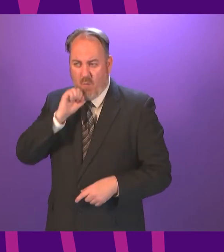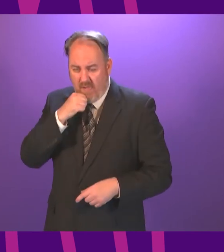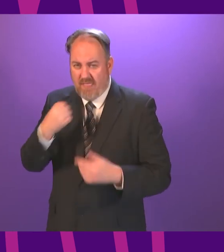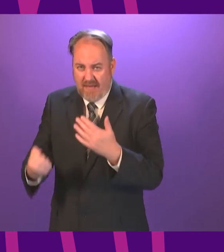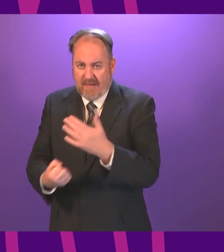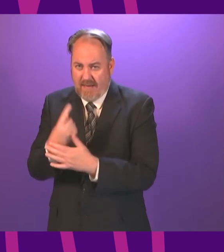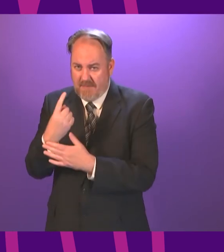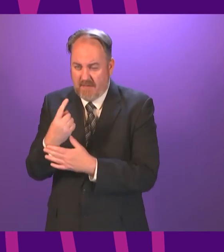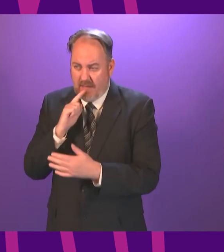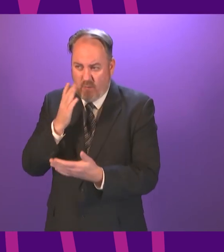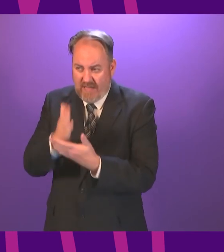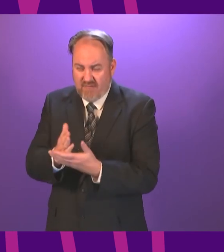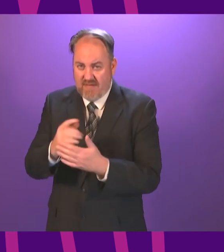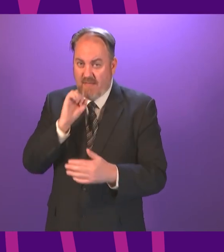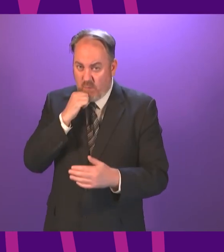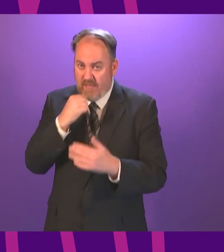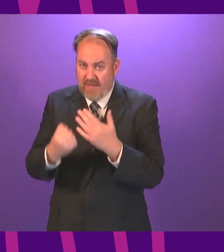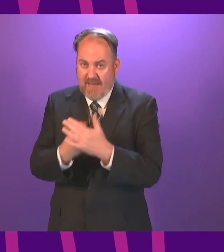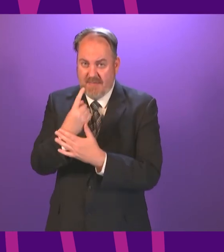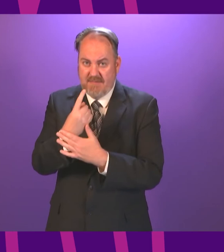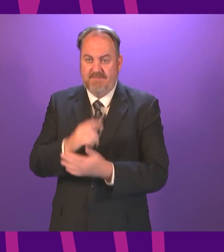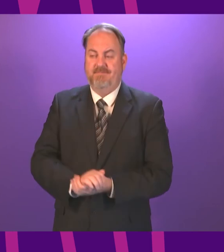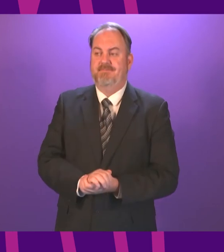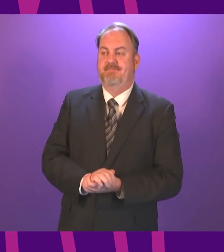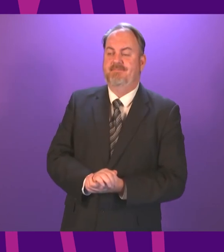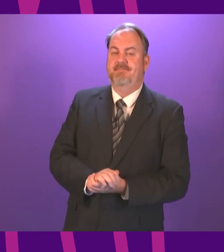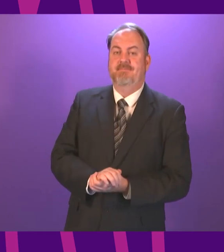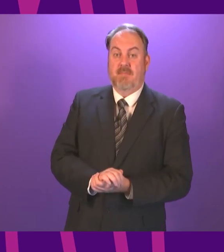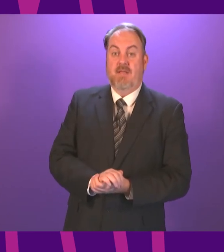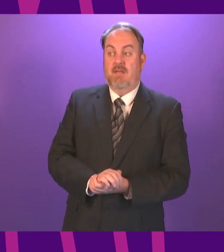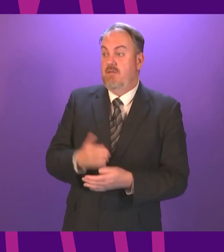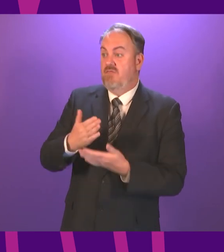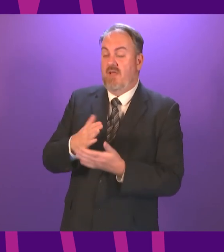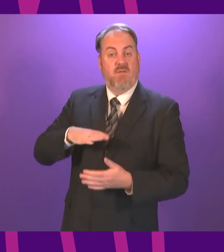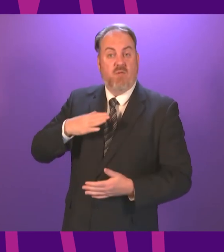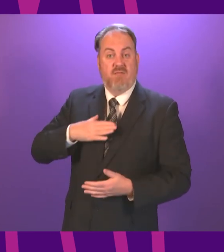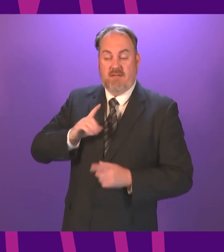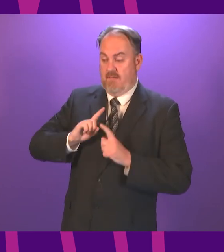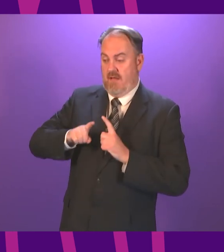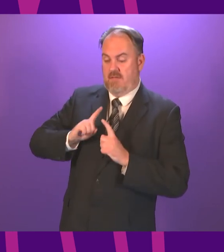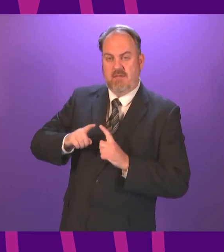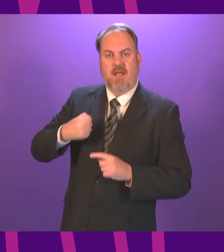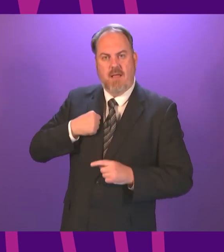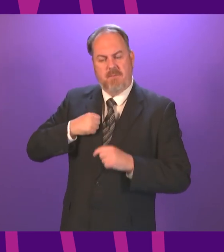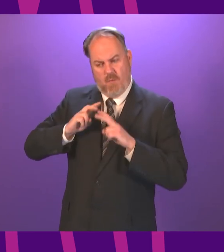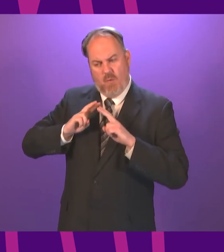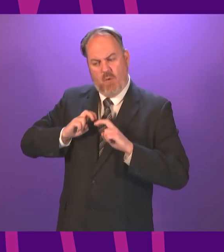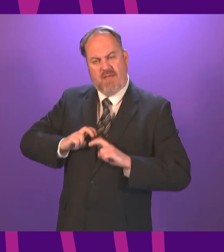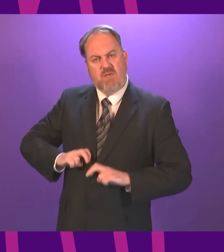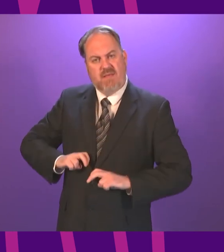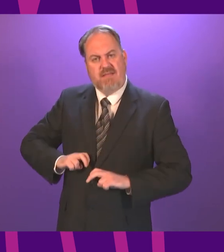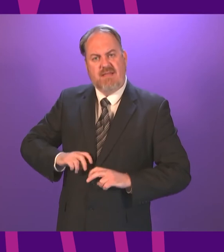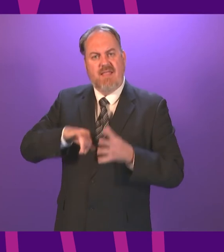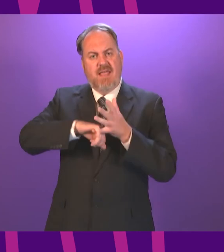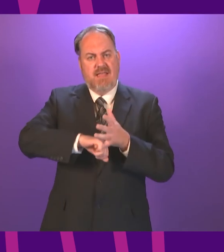Cabinet Secretary. Well, as I said in one of my previous answers, I'm looking very carefully, as is the